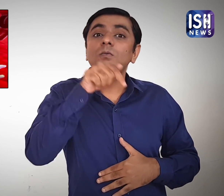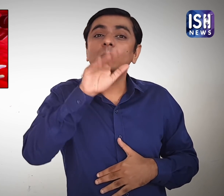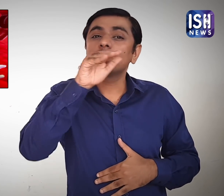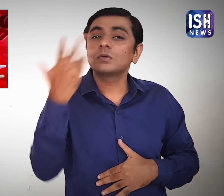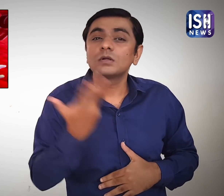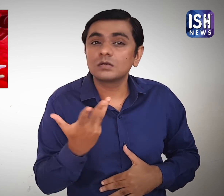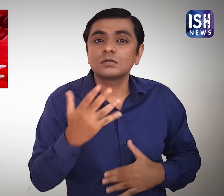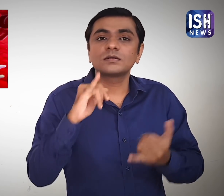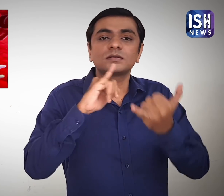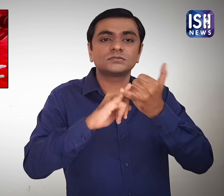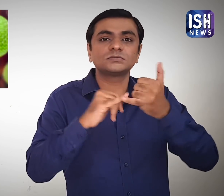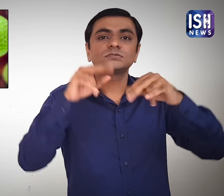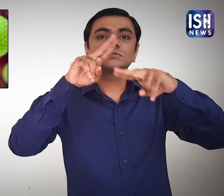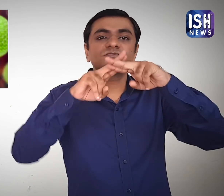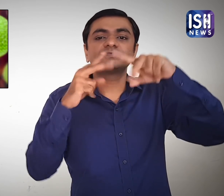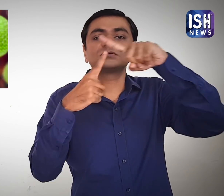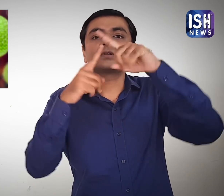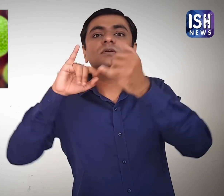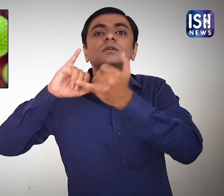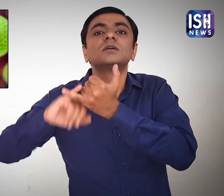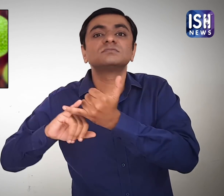It is called SFTS virus.